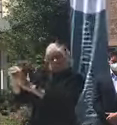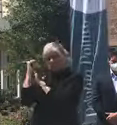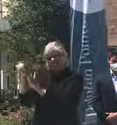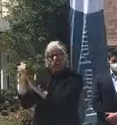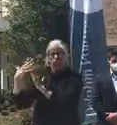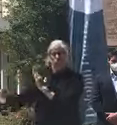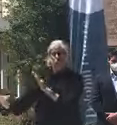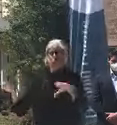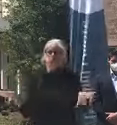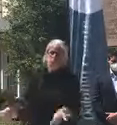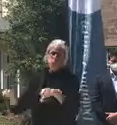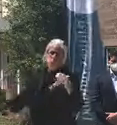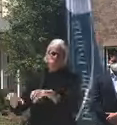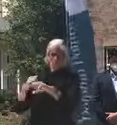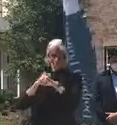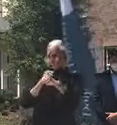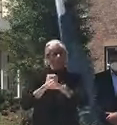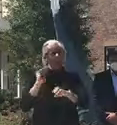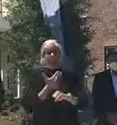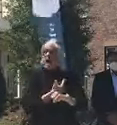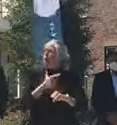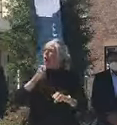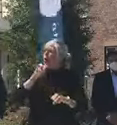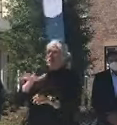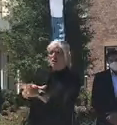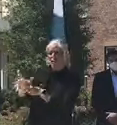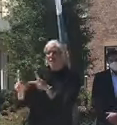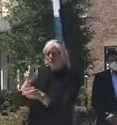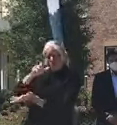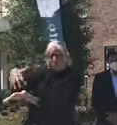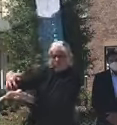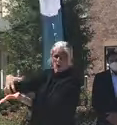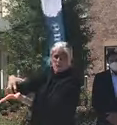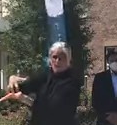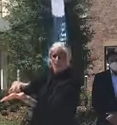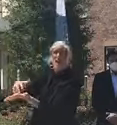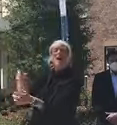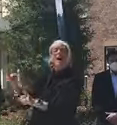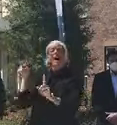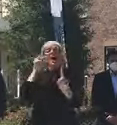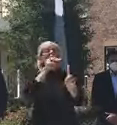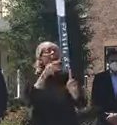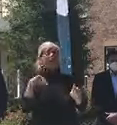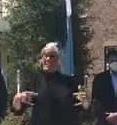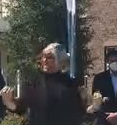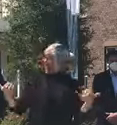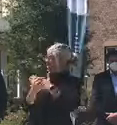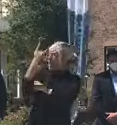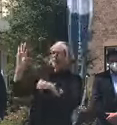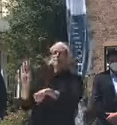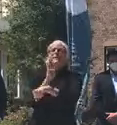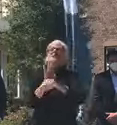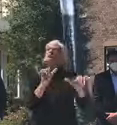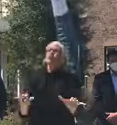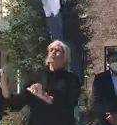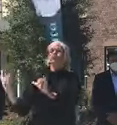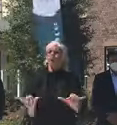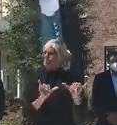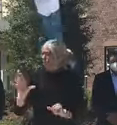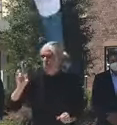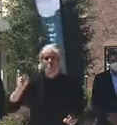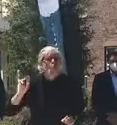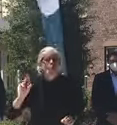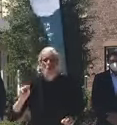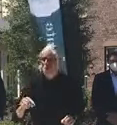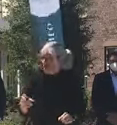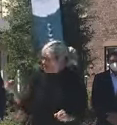our most vulnerable. This was not going to be business as usual. I took that very seriously.